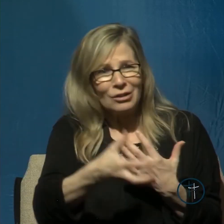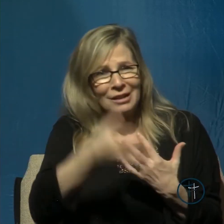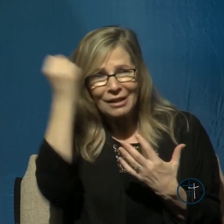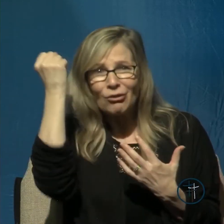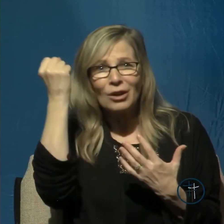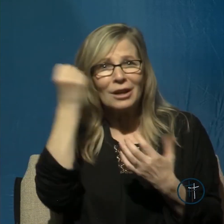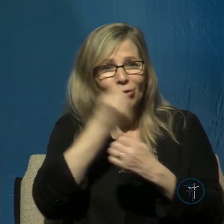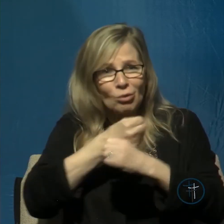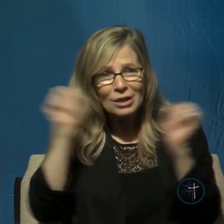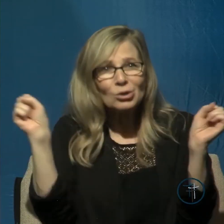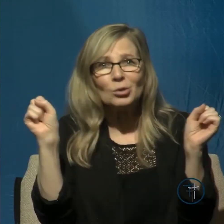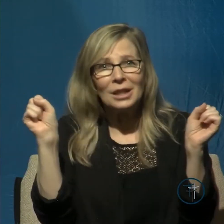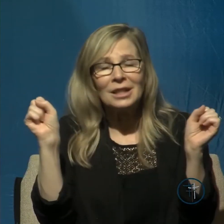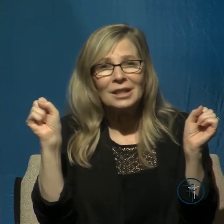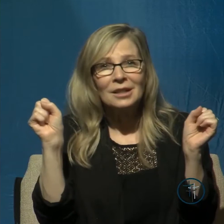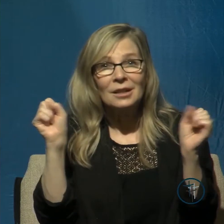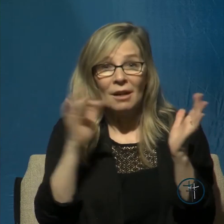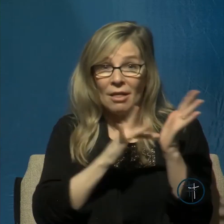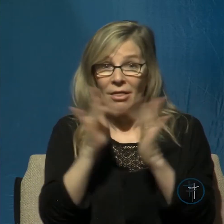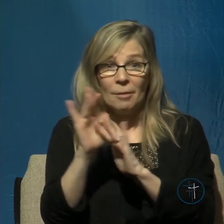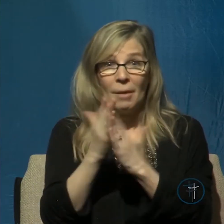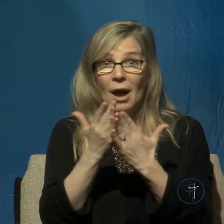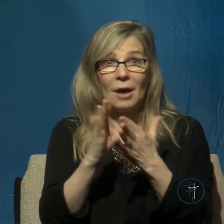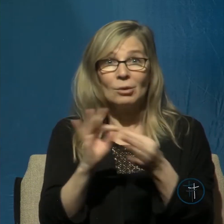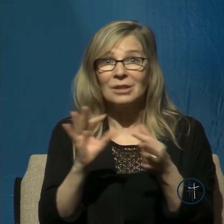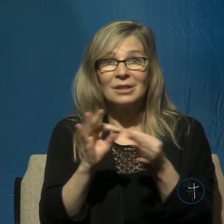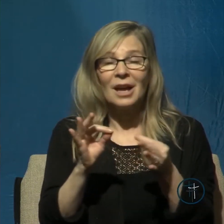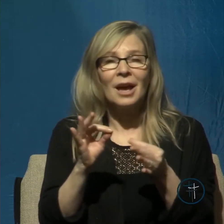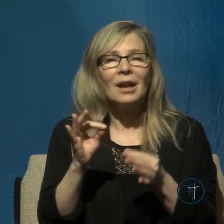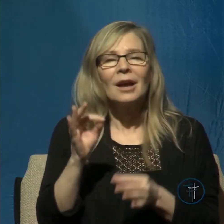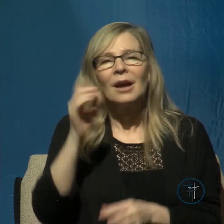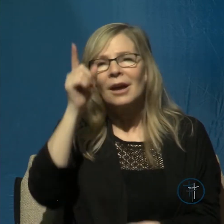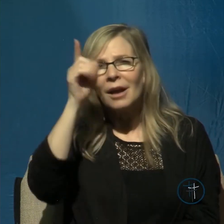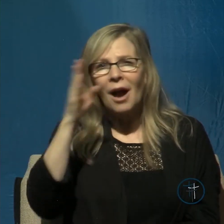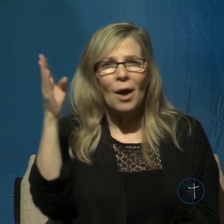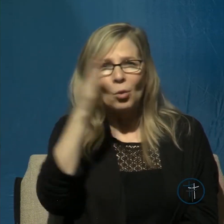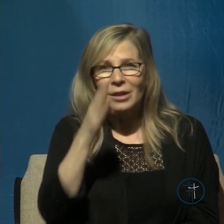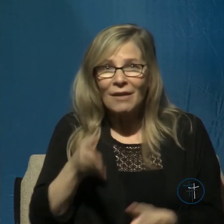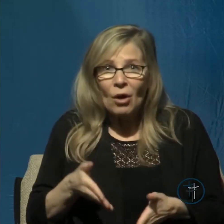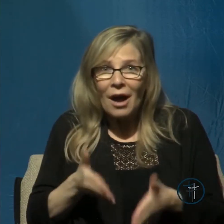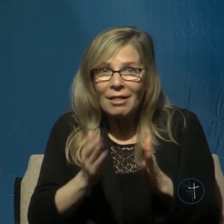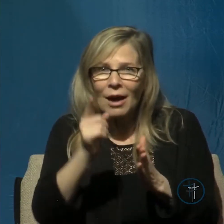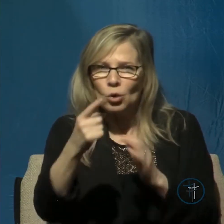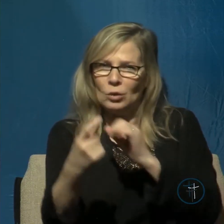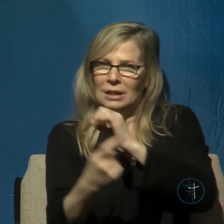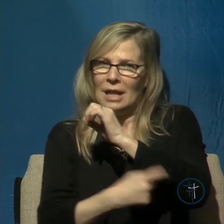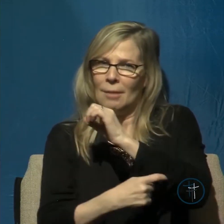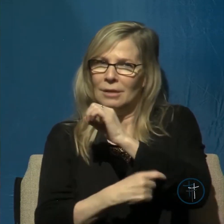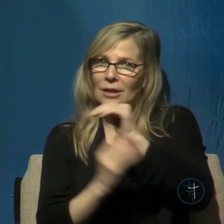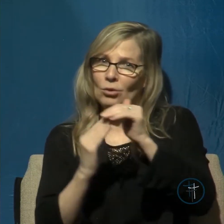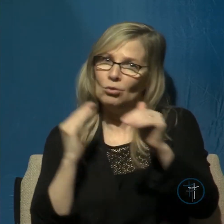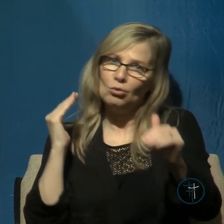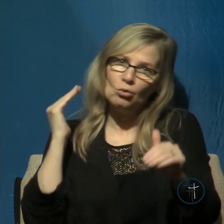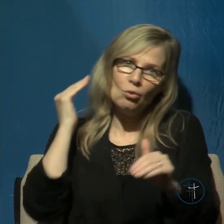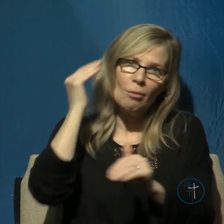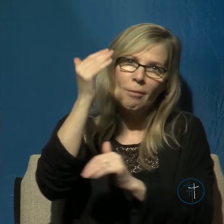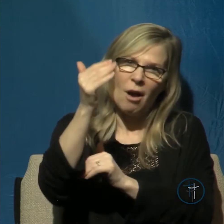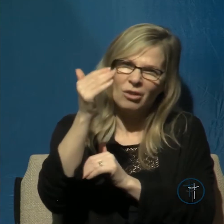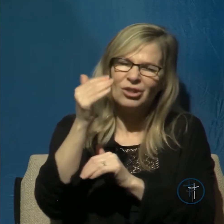us see the Bible says that God will never let you be tempted above the strength that he gives you to handle it you'll never be put in a